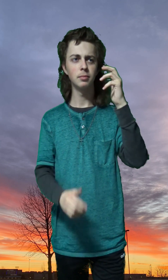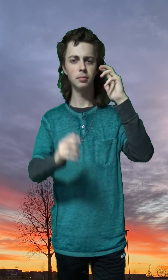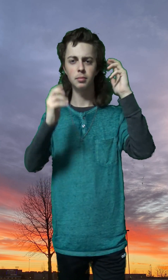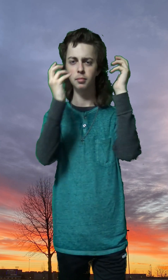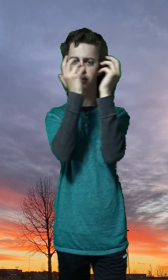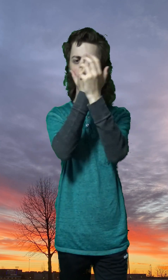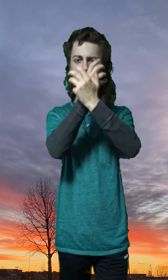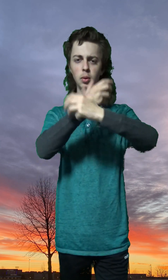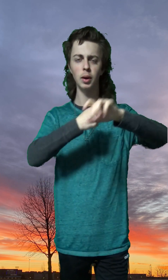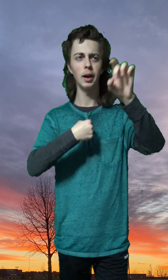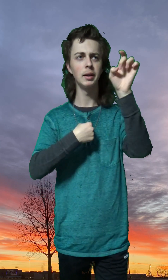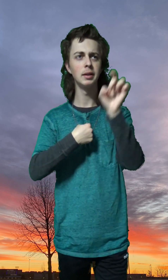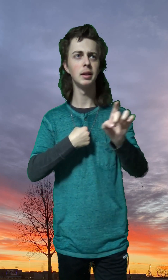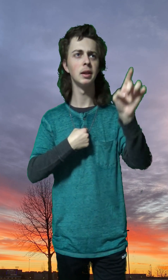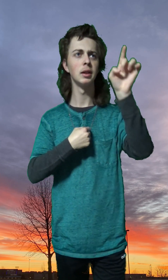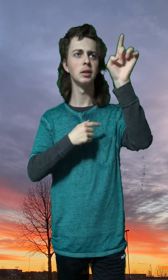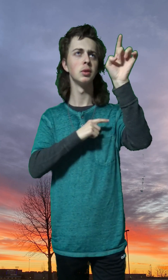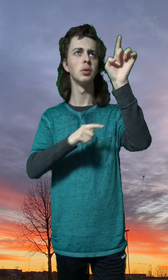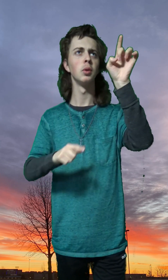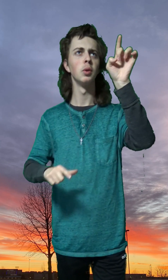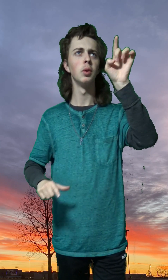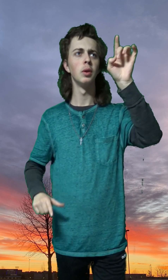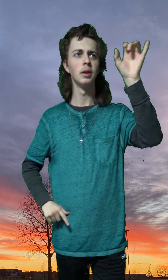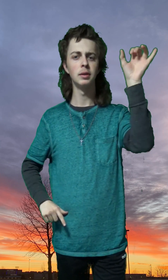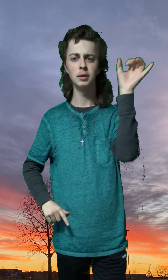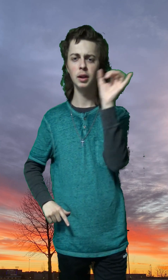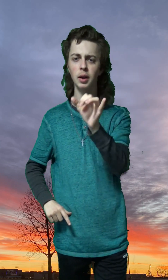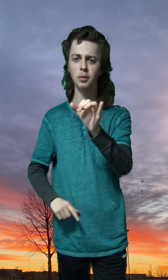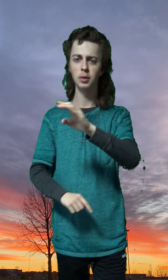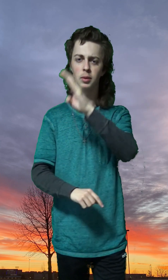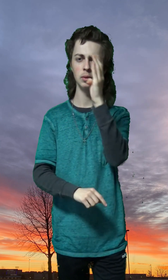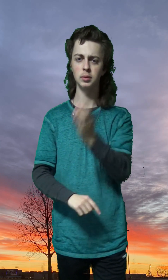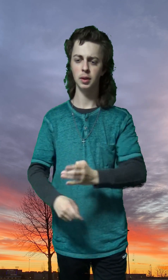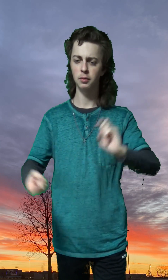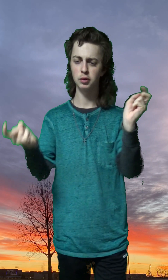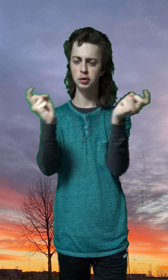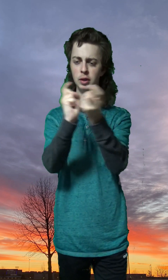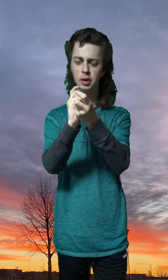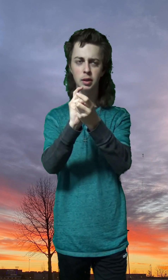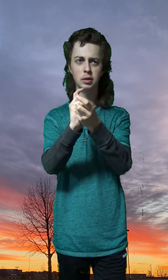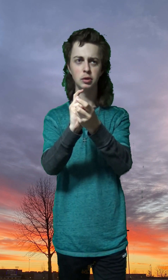Oh, I need you, Lord And that will never change